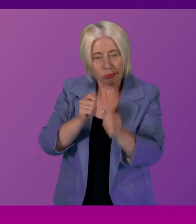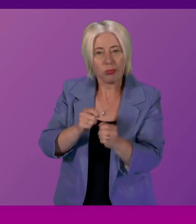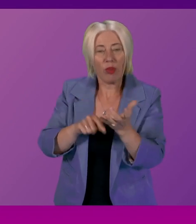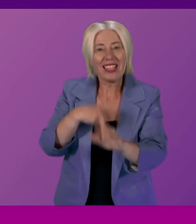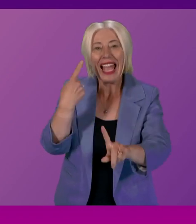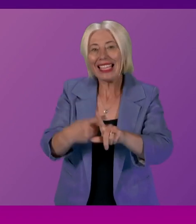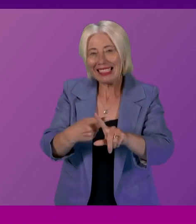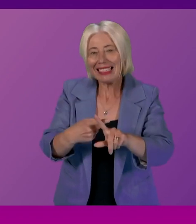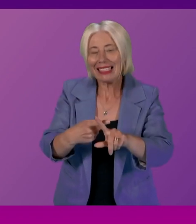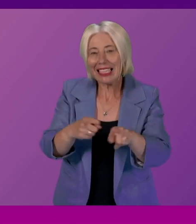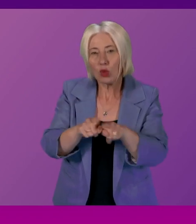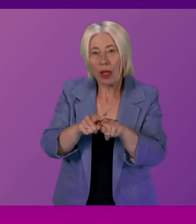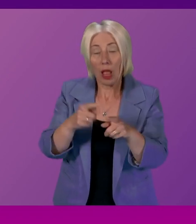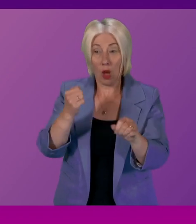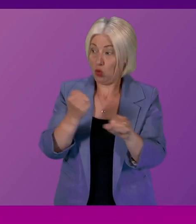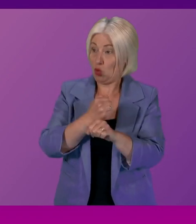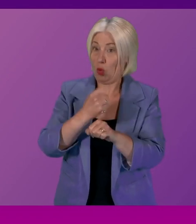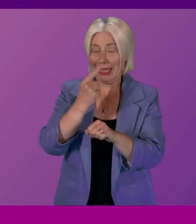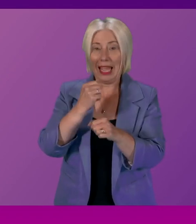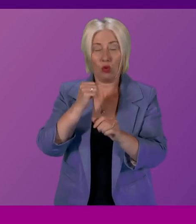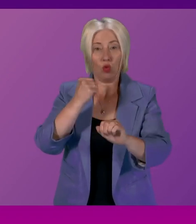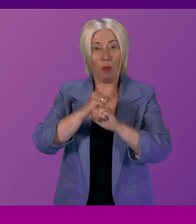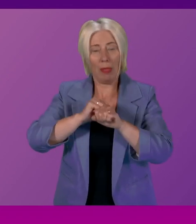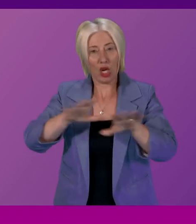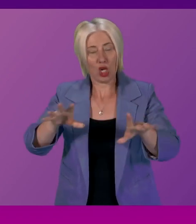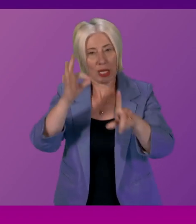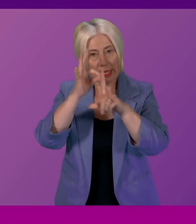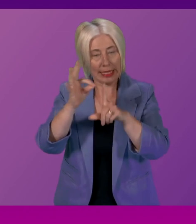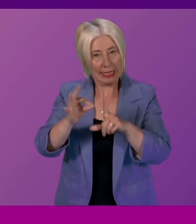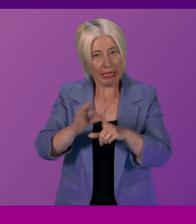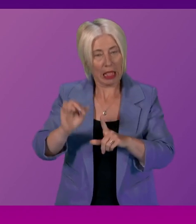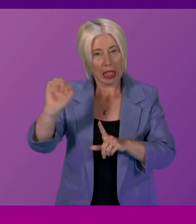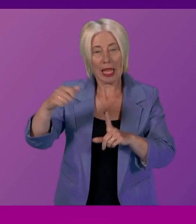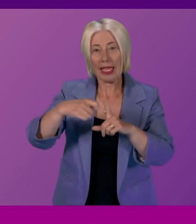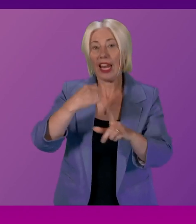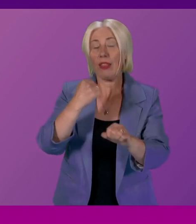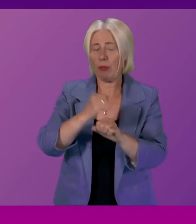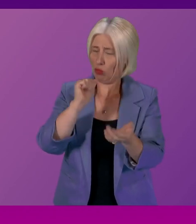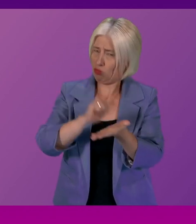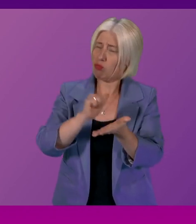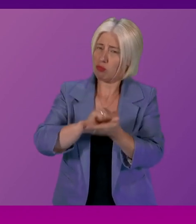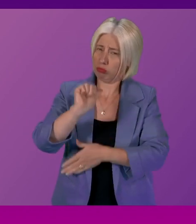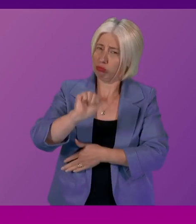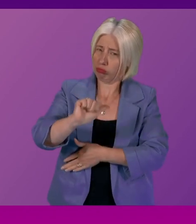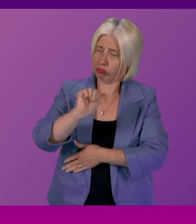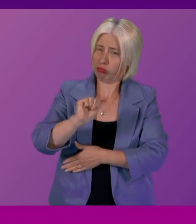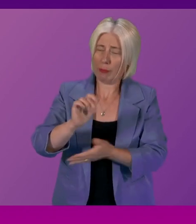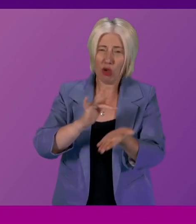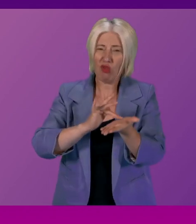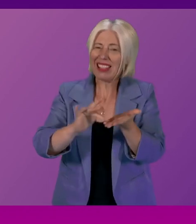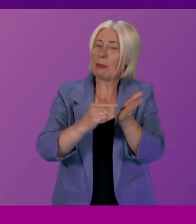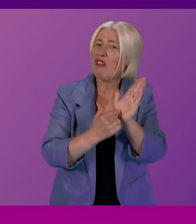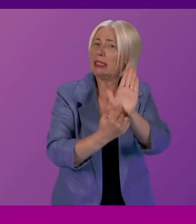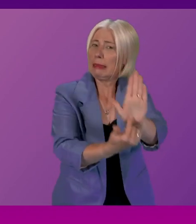to doing what we can to publish that level of detail, because I think Kenneth Gibson's absolutely right. Transparency will absolutely help